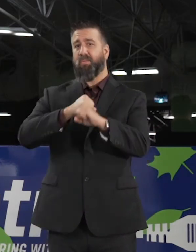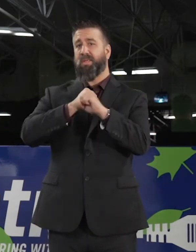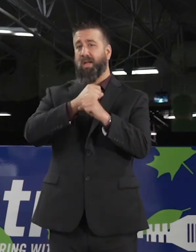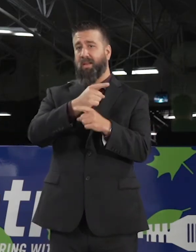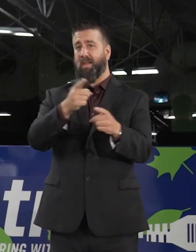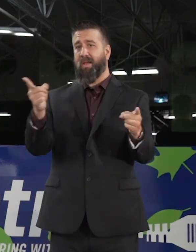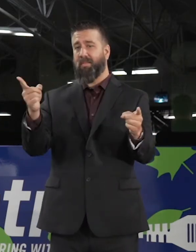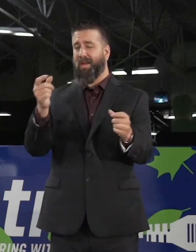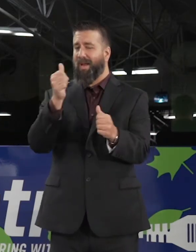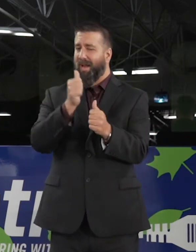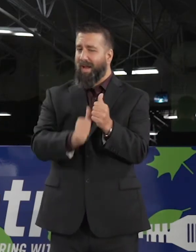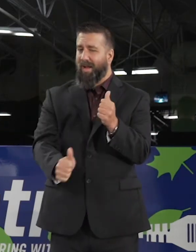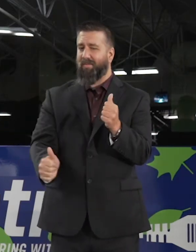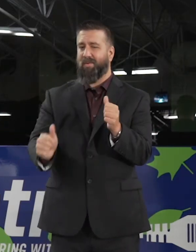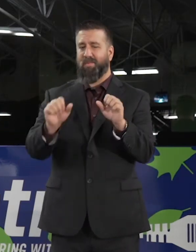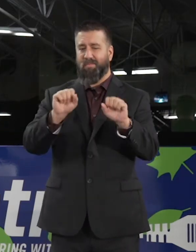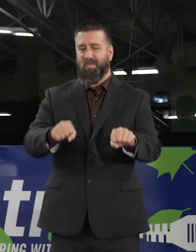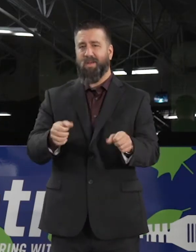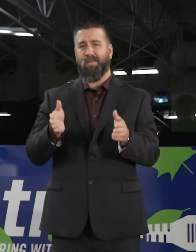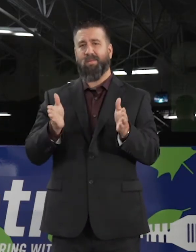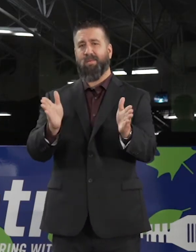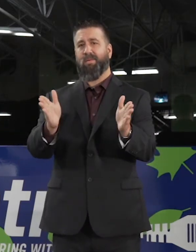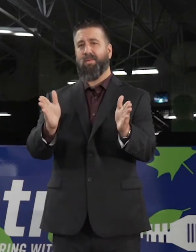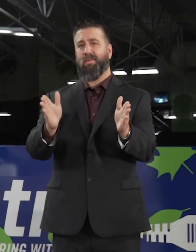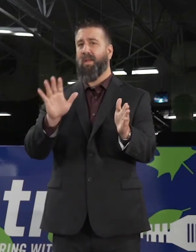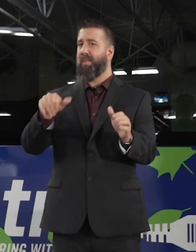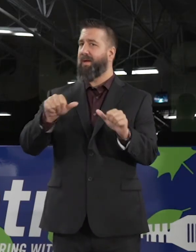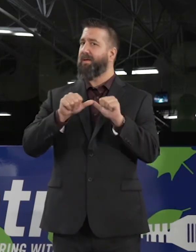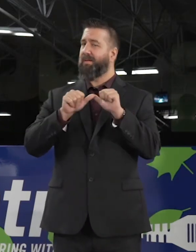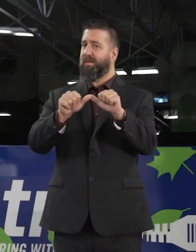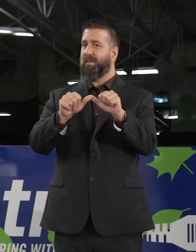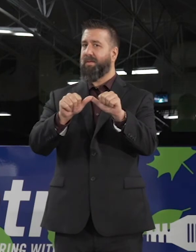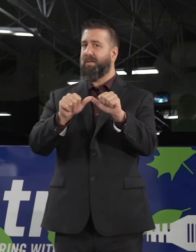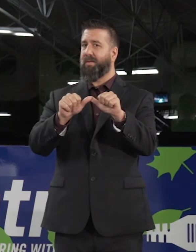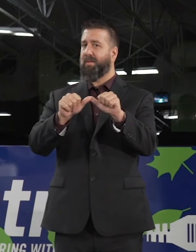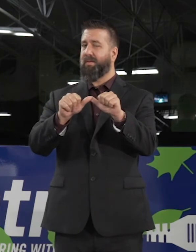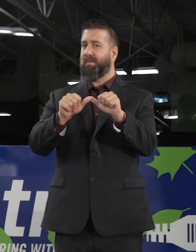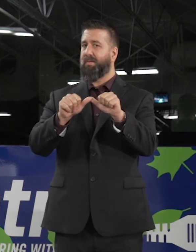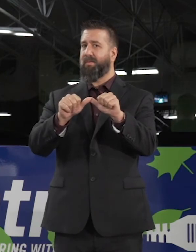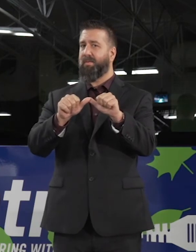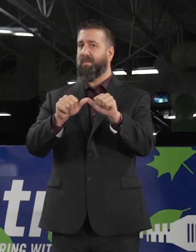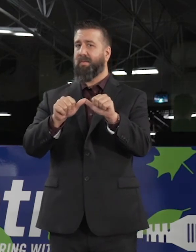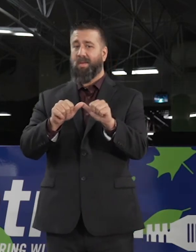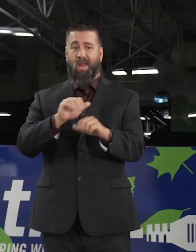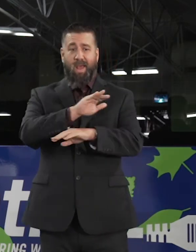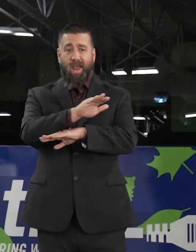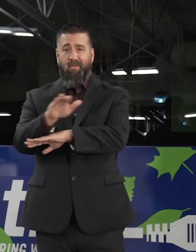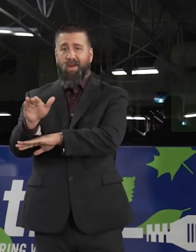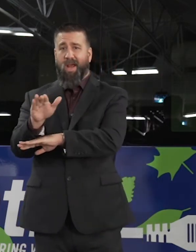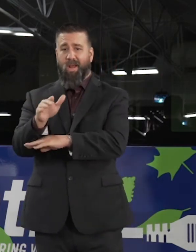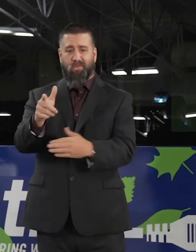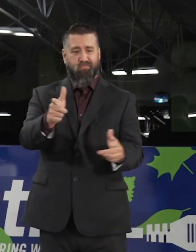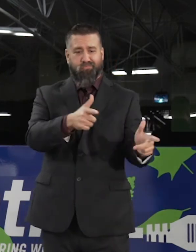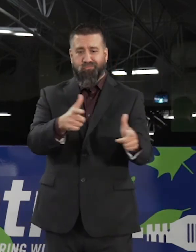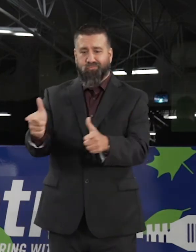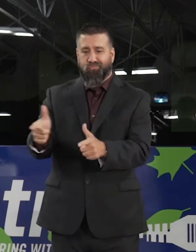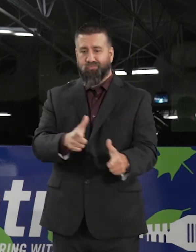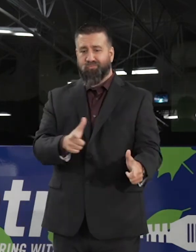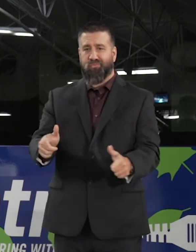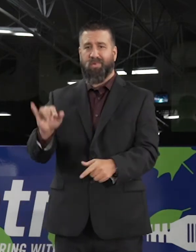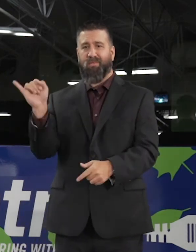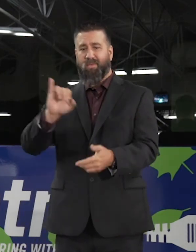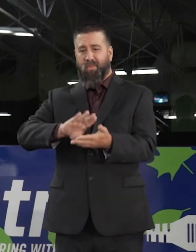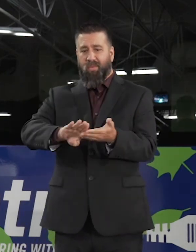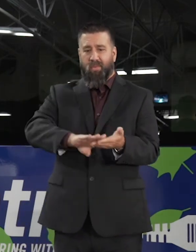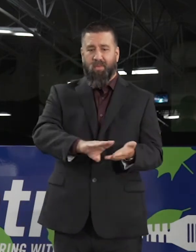them at every instance that we can. So that continues. We have nightly disinfecting of these vehicles. We are going